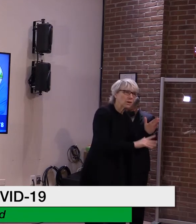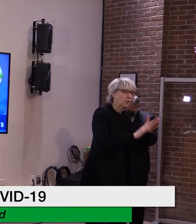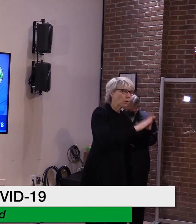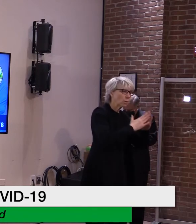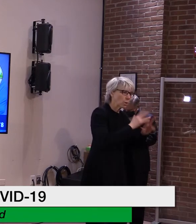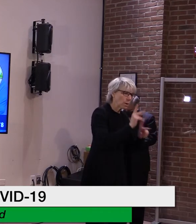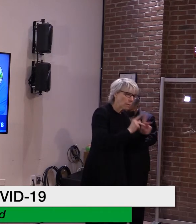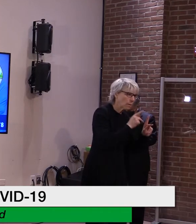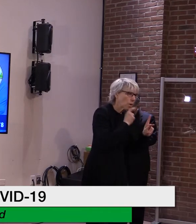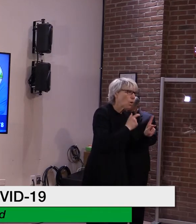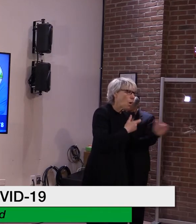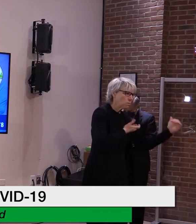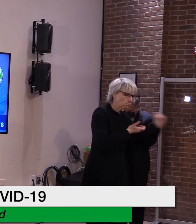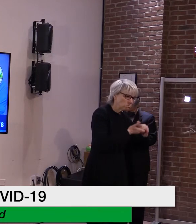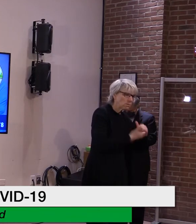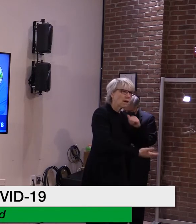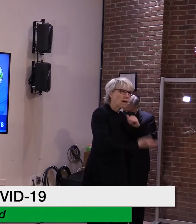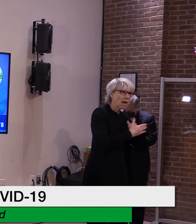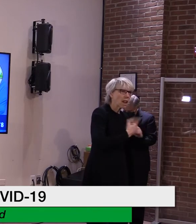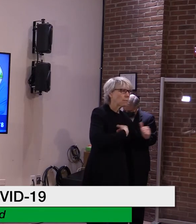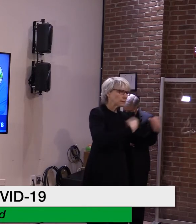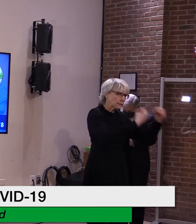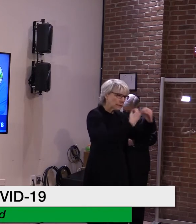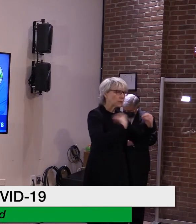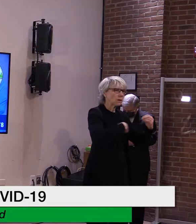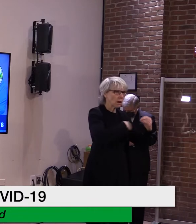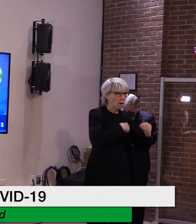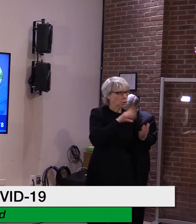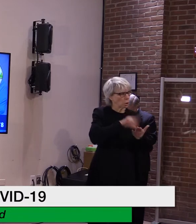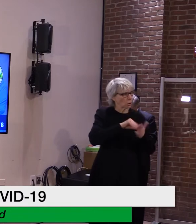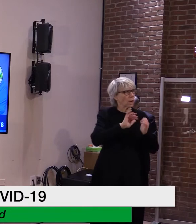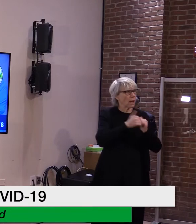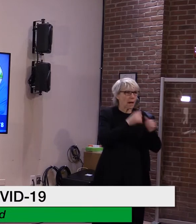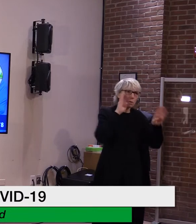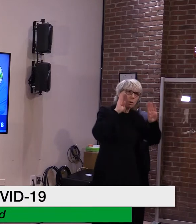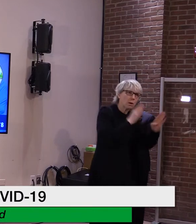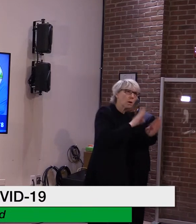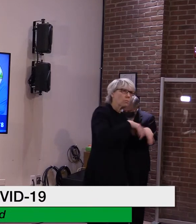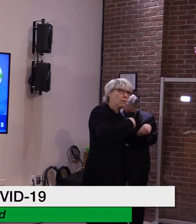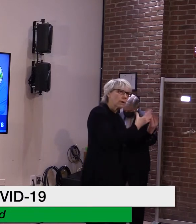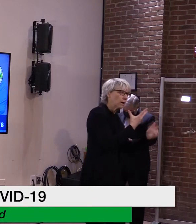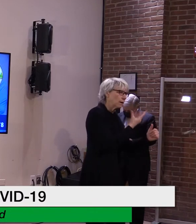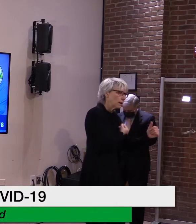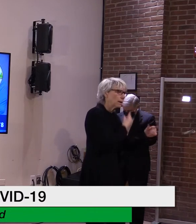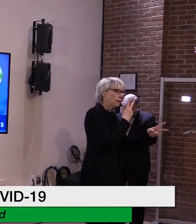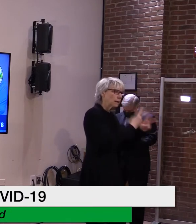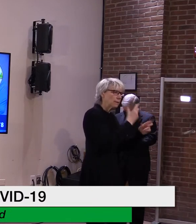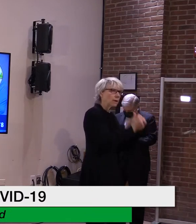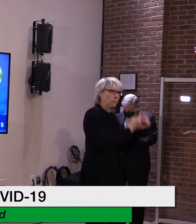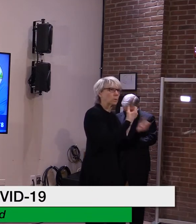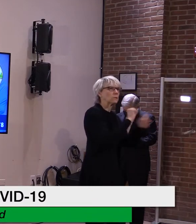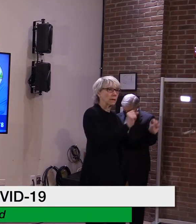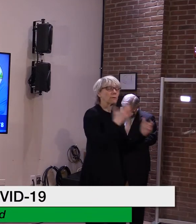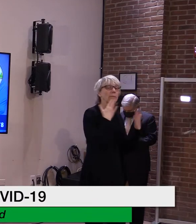supports needed to meet this important aspect of our public health mission. Governor.